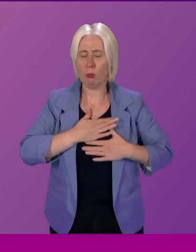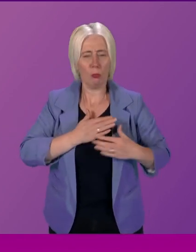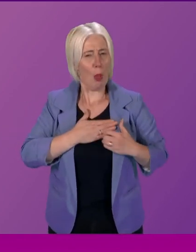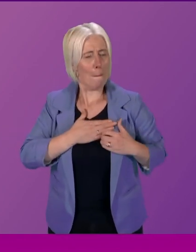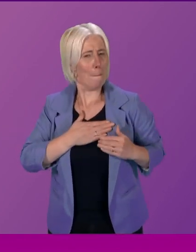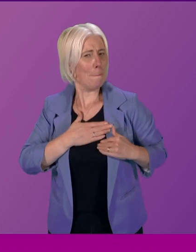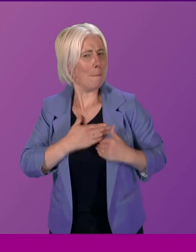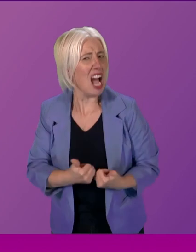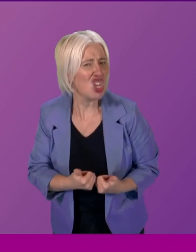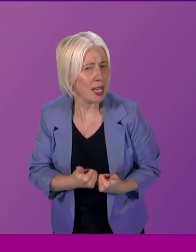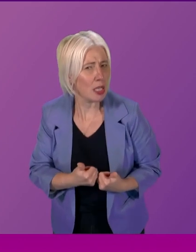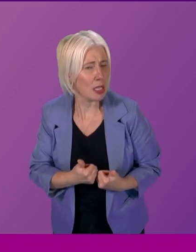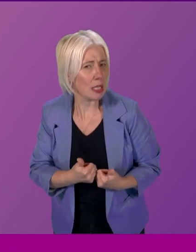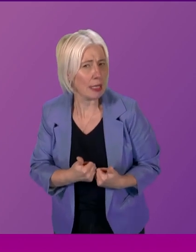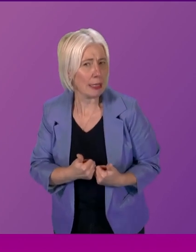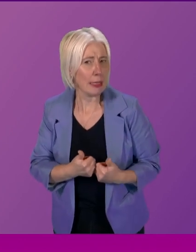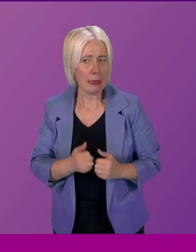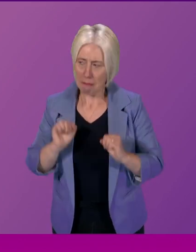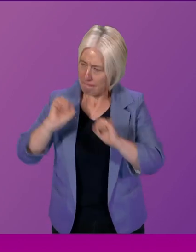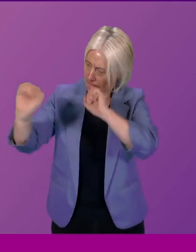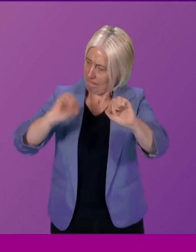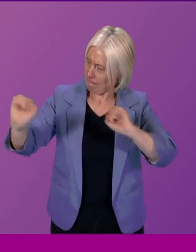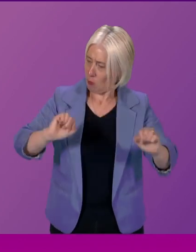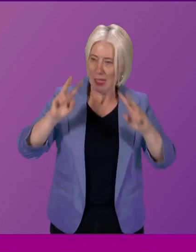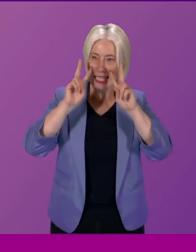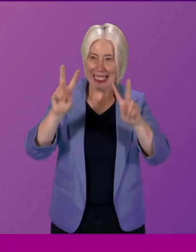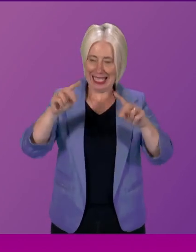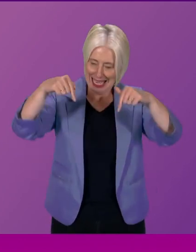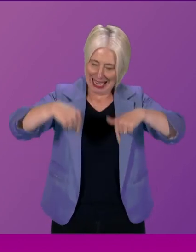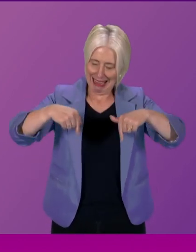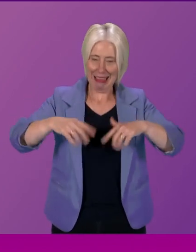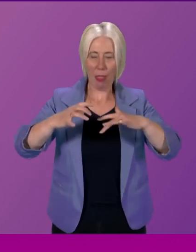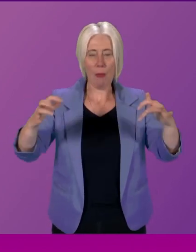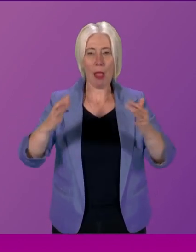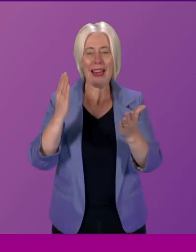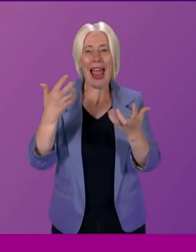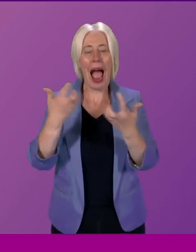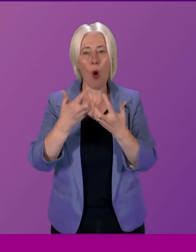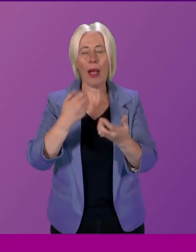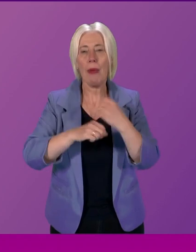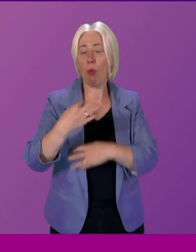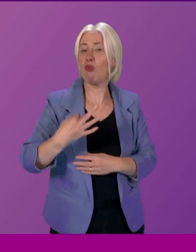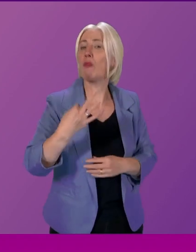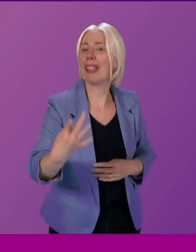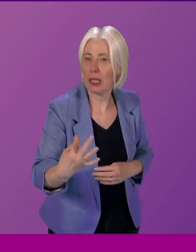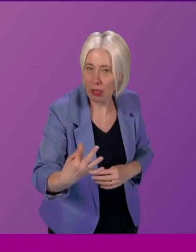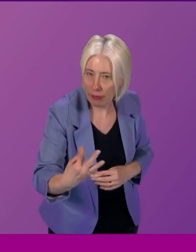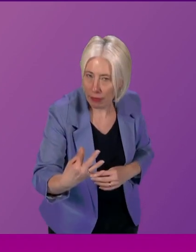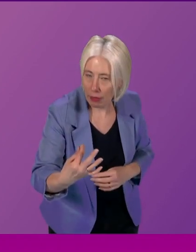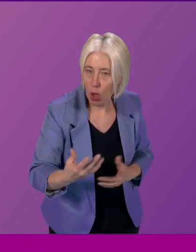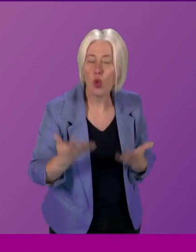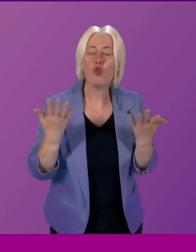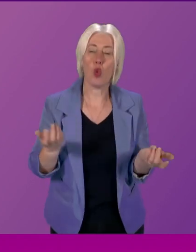presiding officer, about what they see within this parliament and how they want it to be represented So, presiding officer,